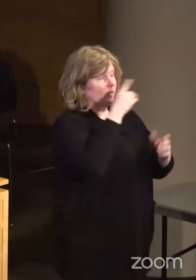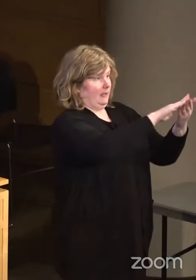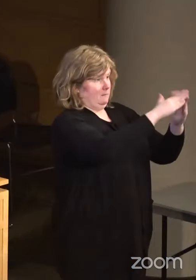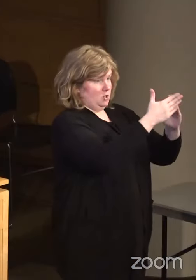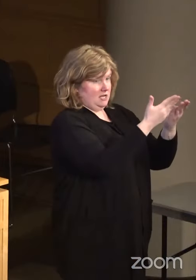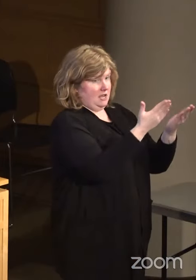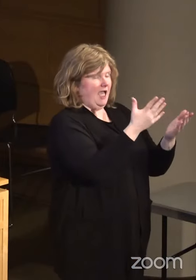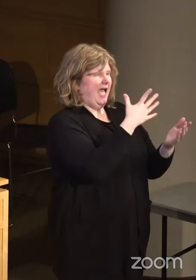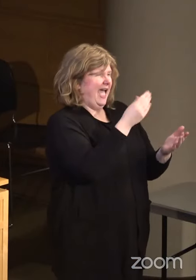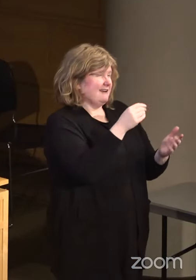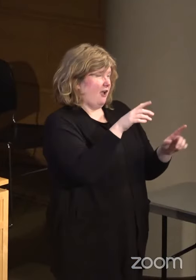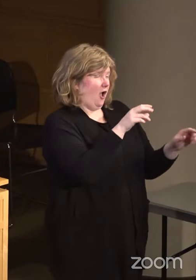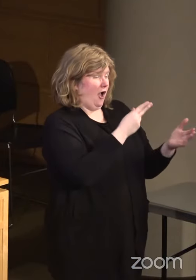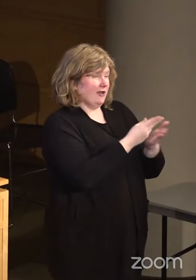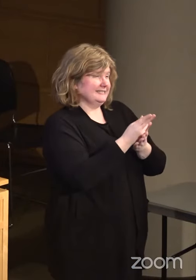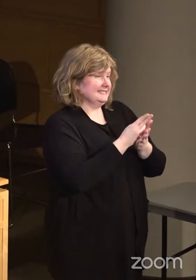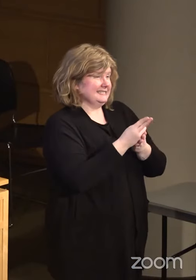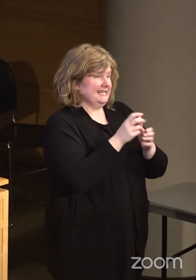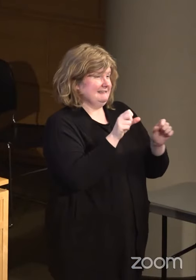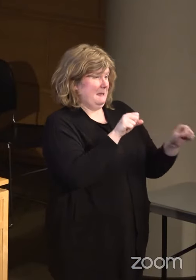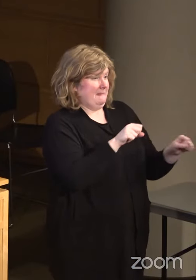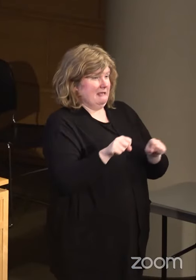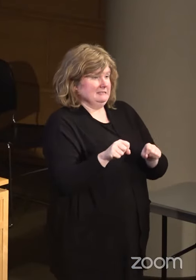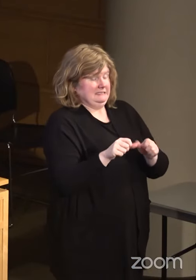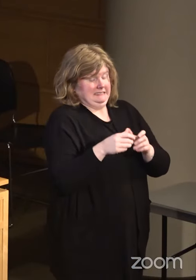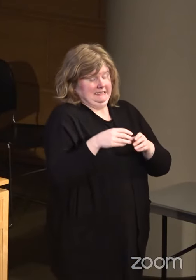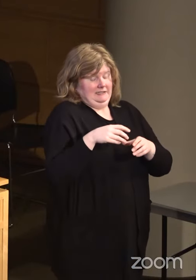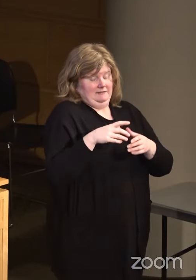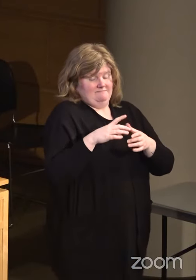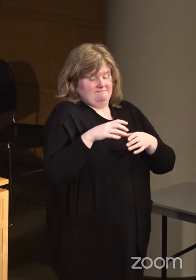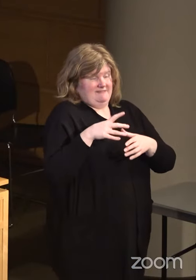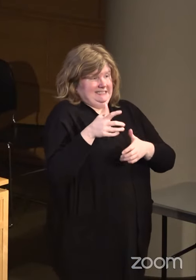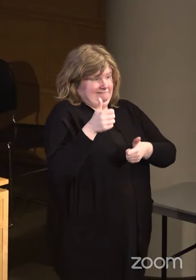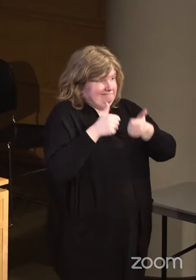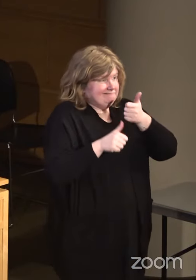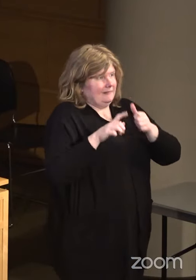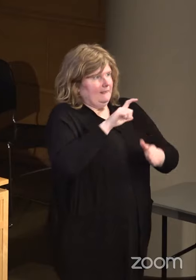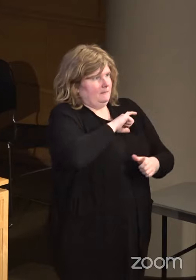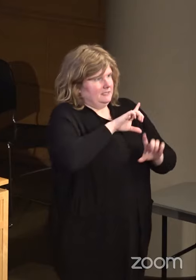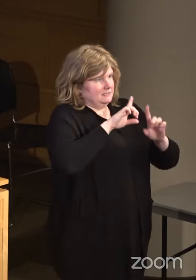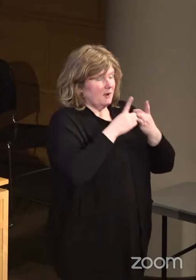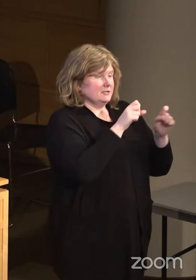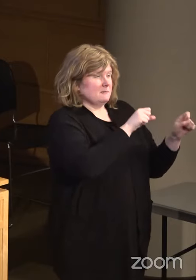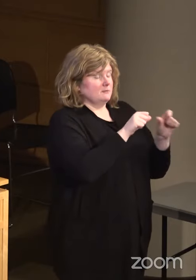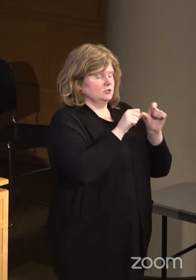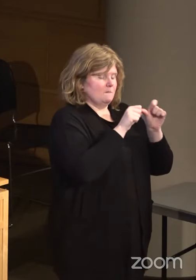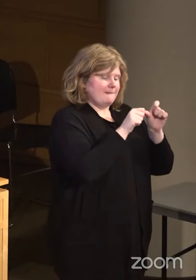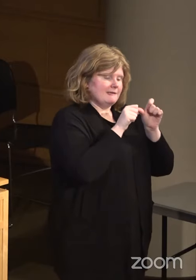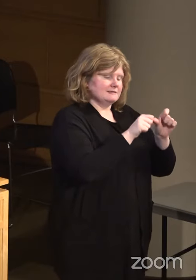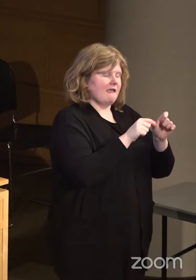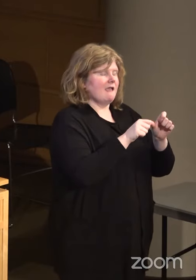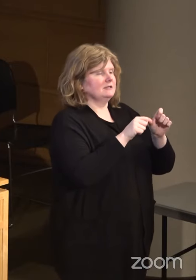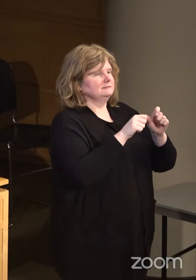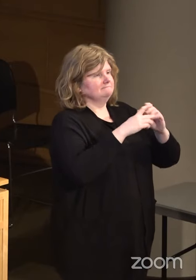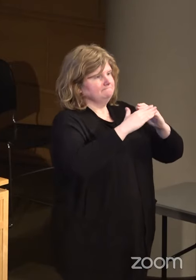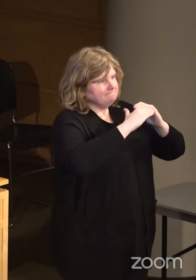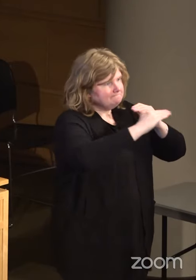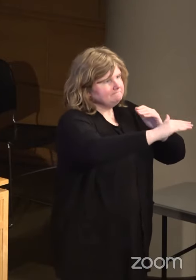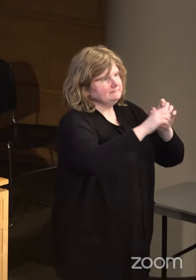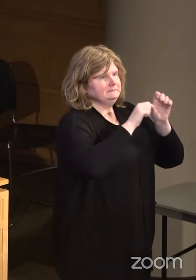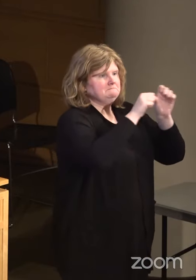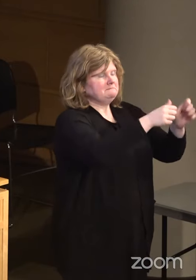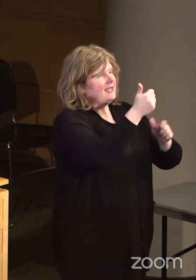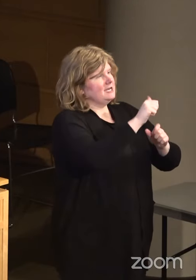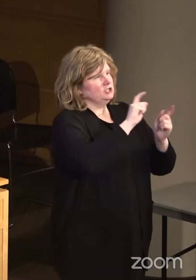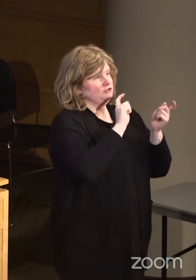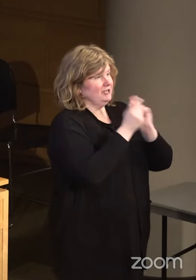and frankly, capacity within the police department to be able to maintain and sustain any changes that come